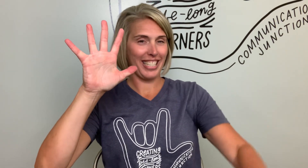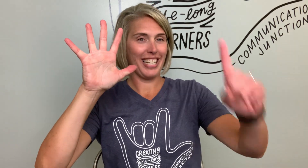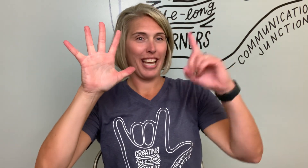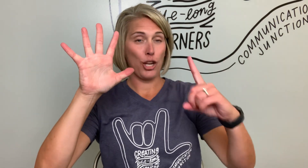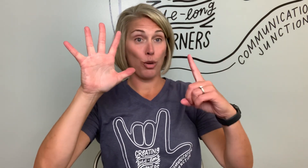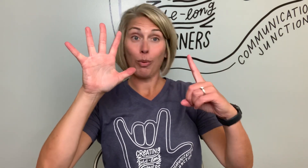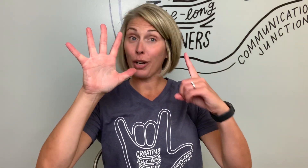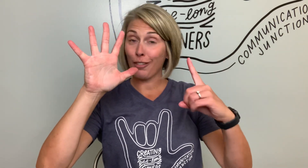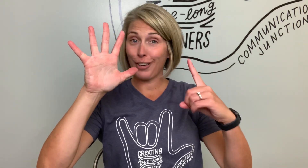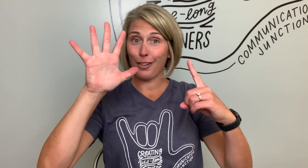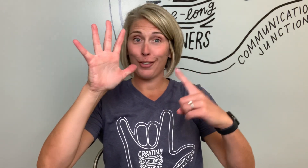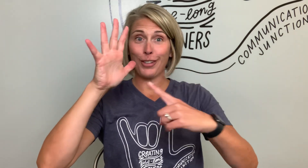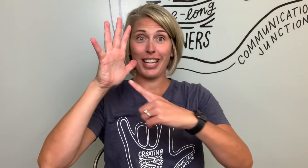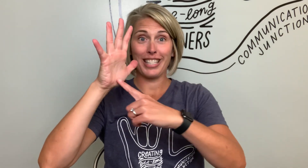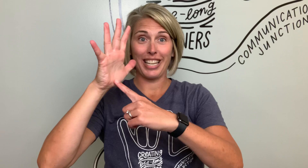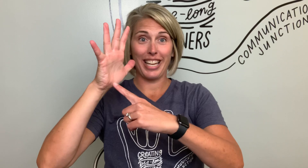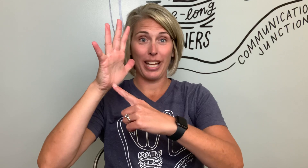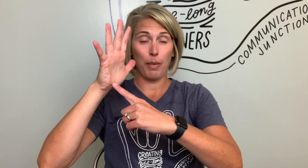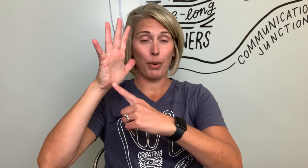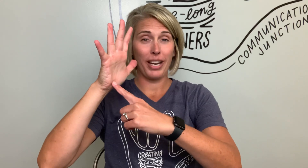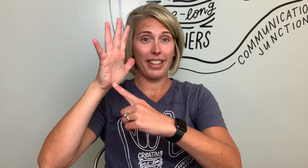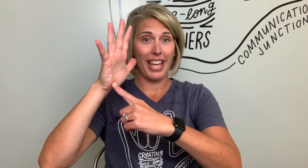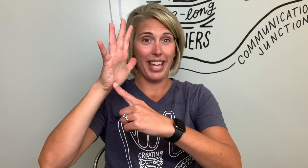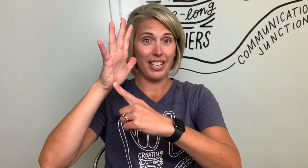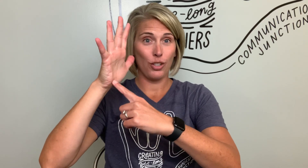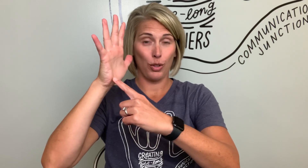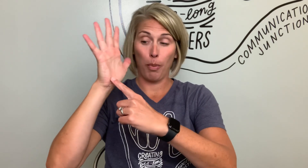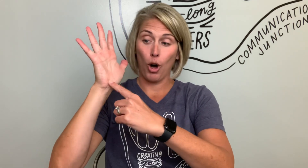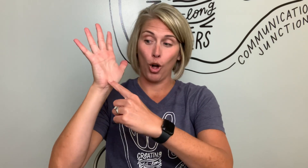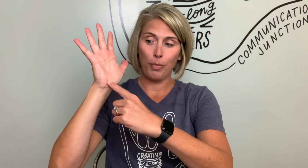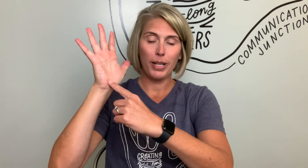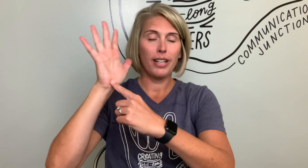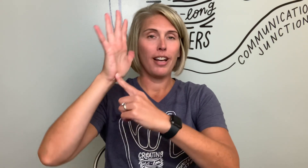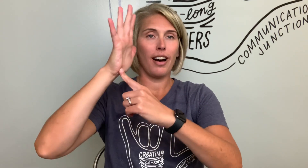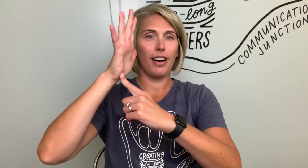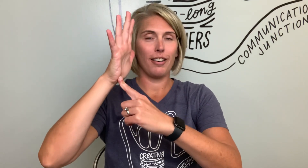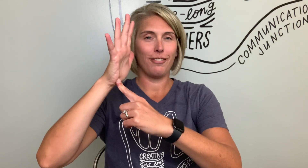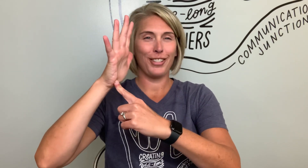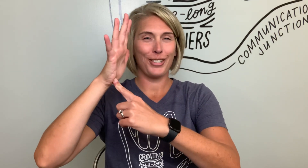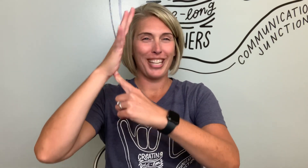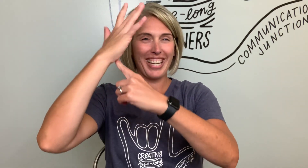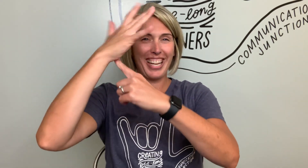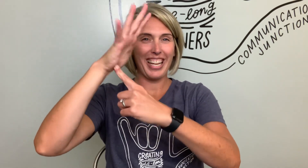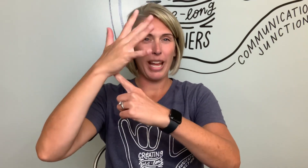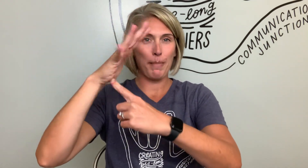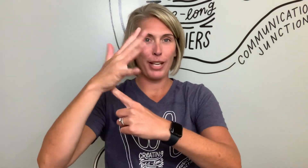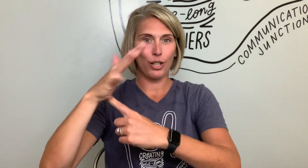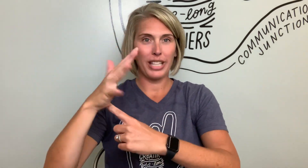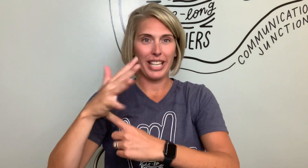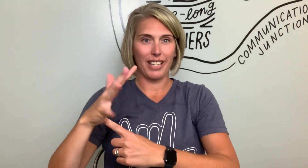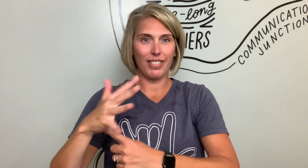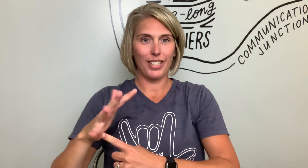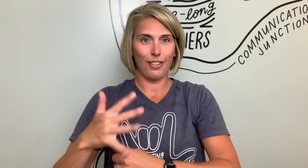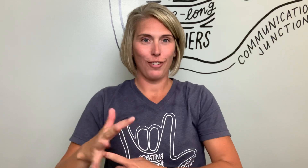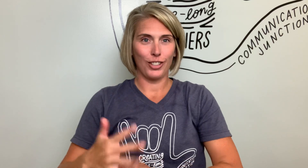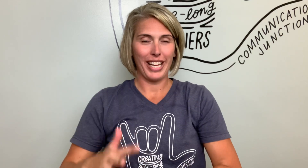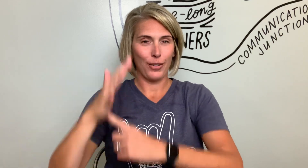and your pointer finger of your non-signing hand. Put it at the end or the palm of your signing hand and make your leaves fall down.